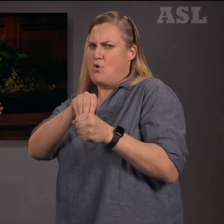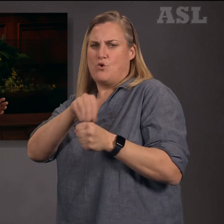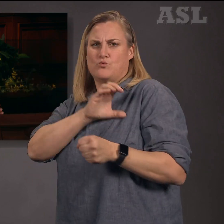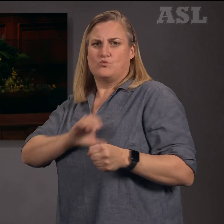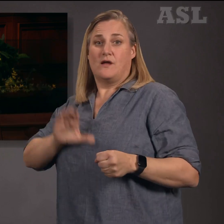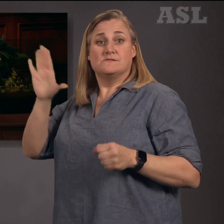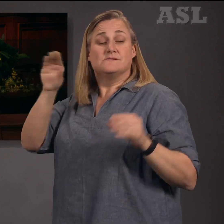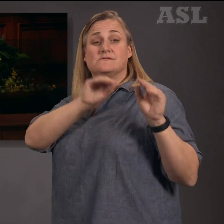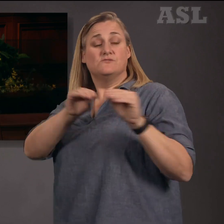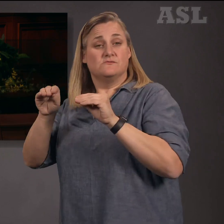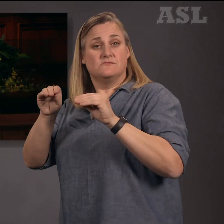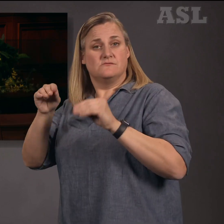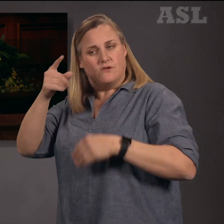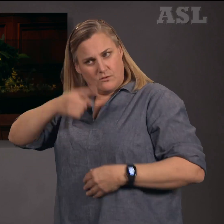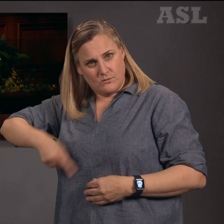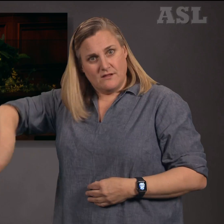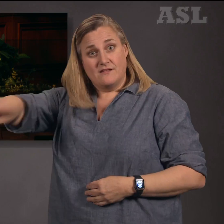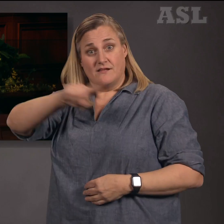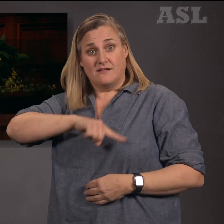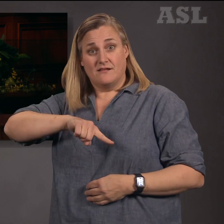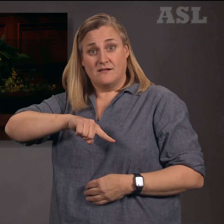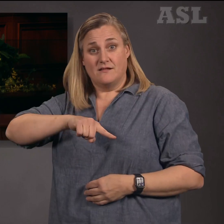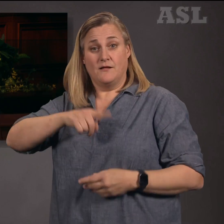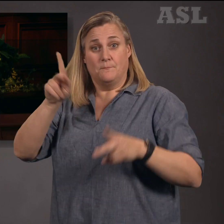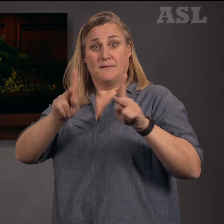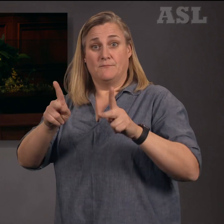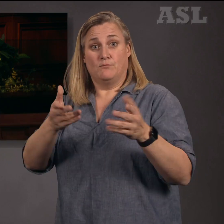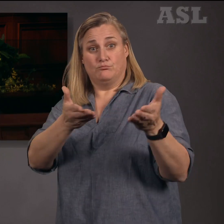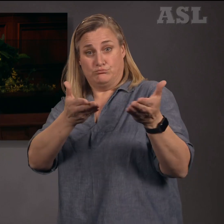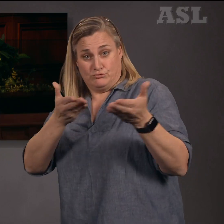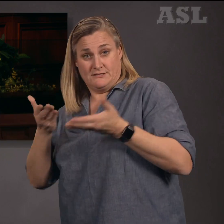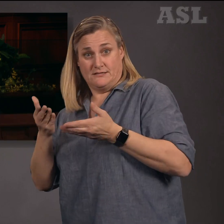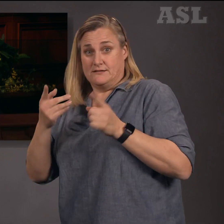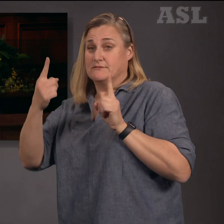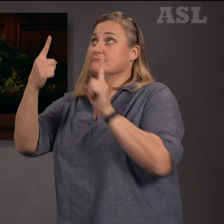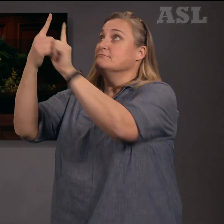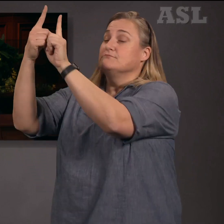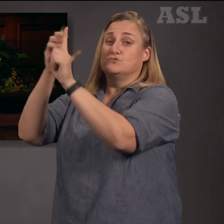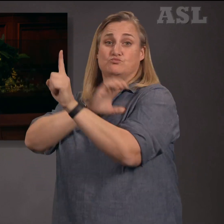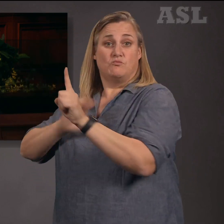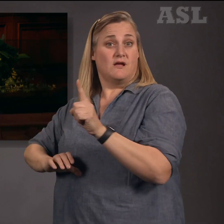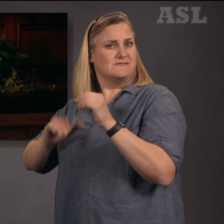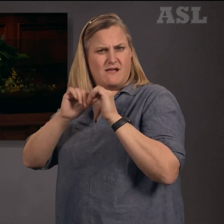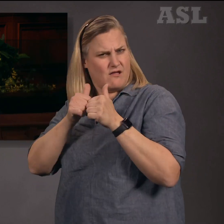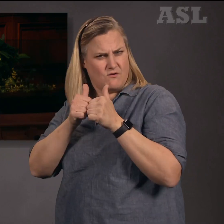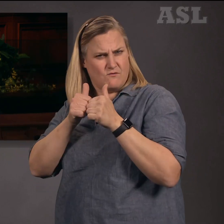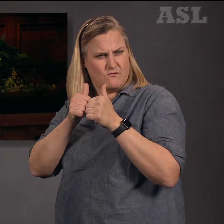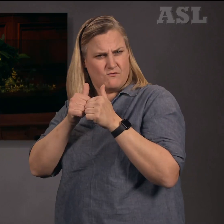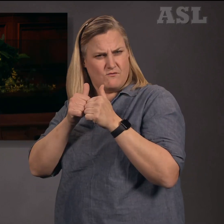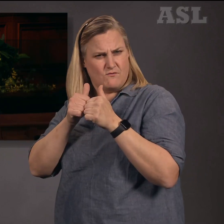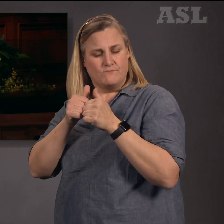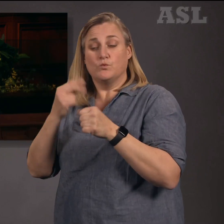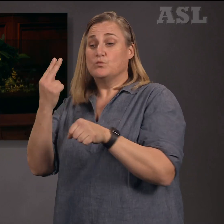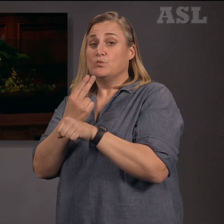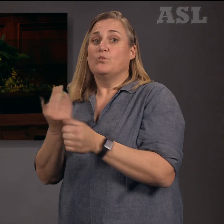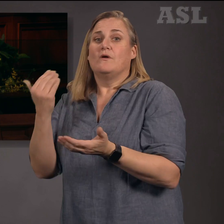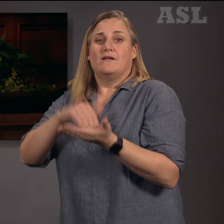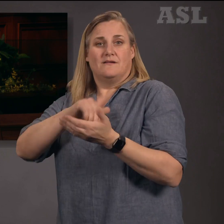summarizes five important elements of the doctrine of Christ. It says, quote, We invite others to come unto